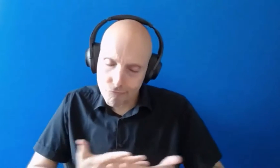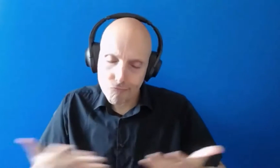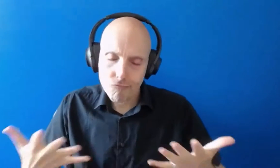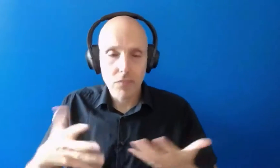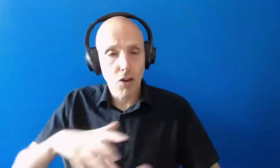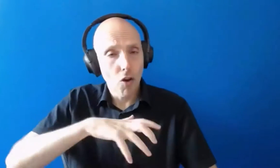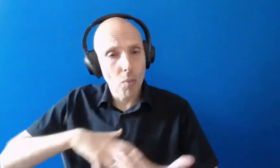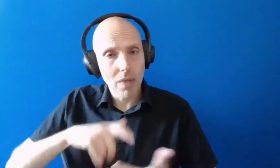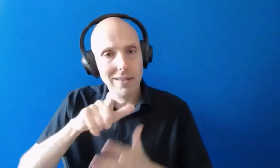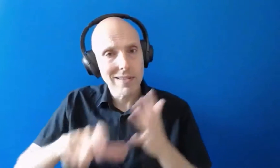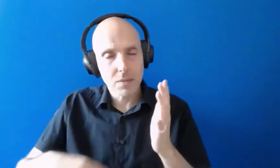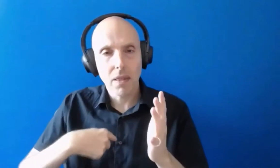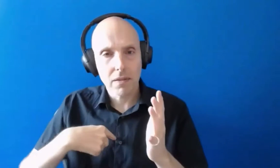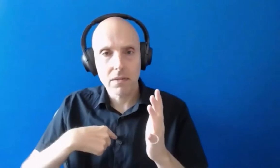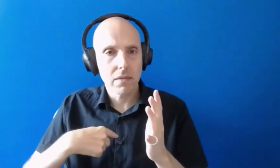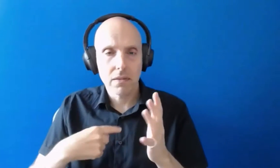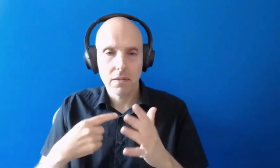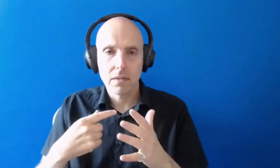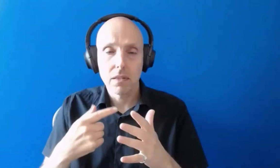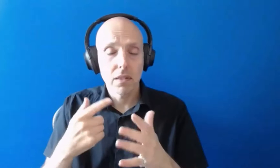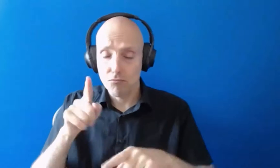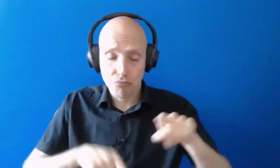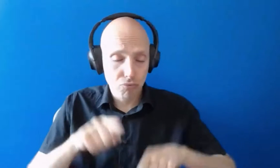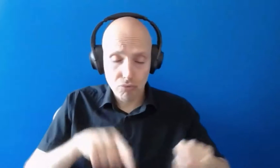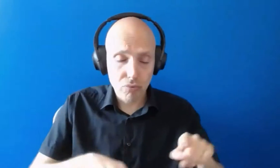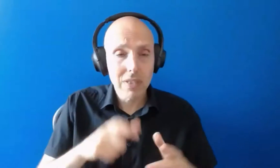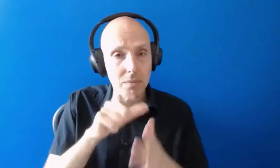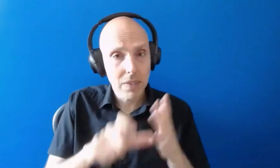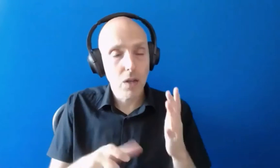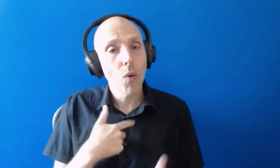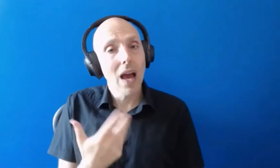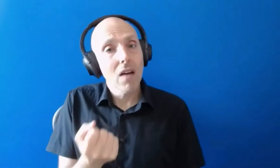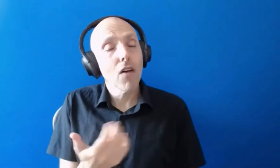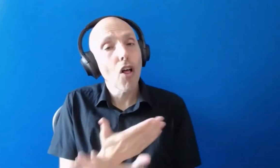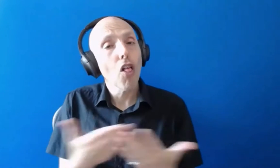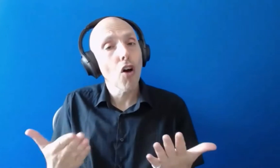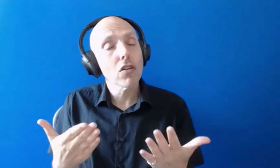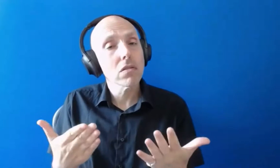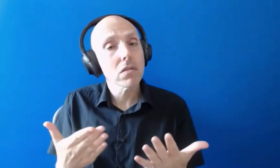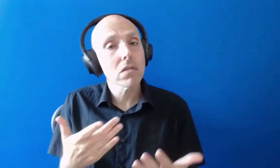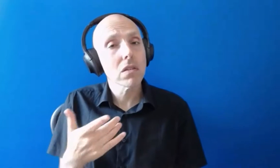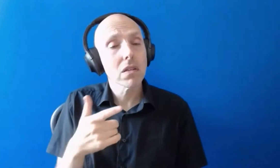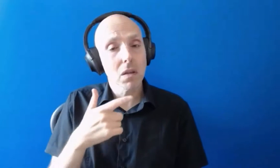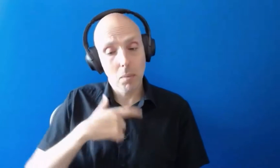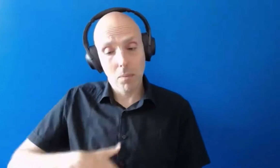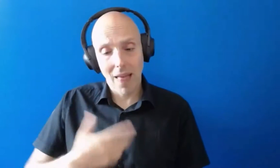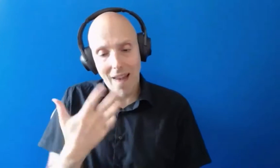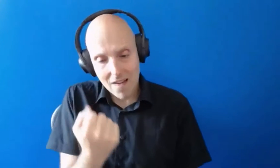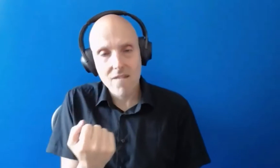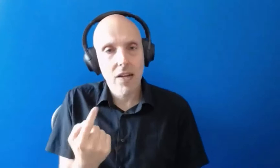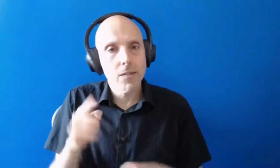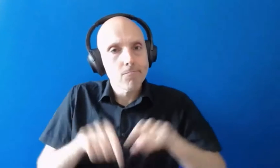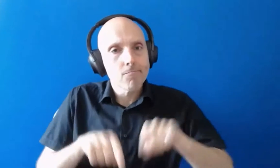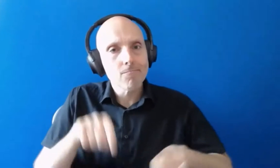disabilities and with multiple disabilities we actually find a lot of customers now apply for multiple conditions and there's certainly no